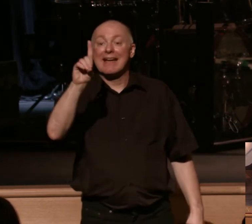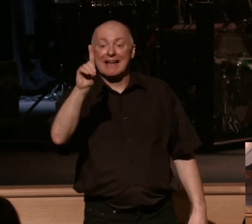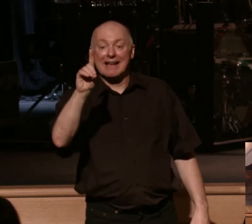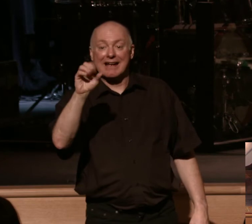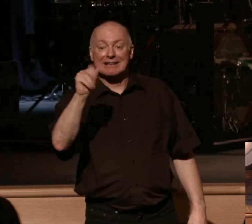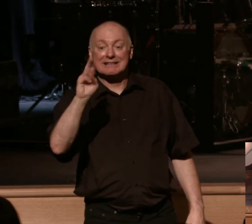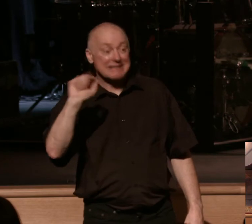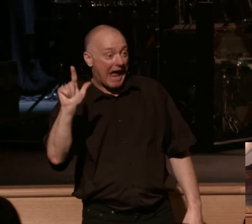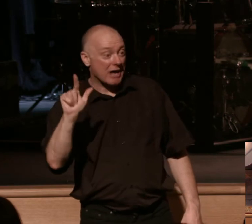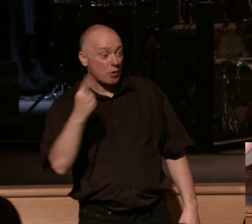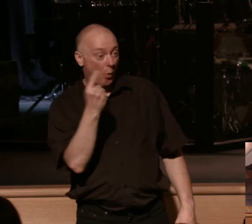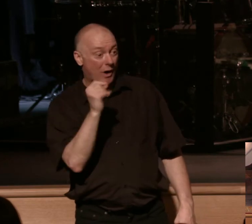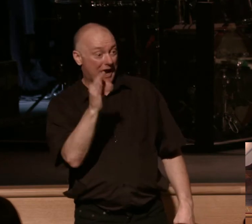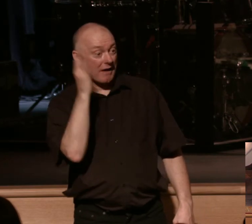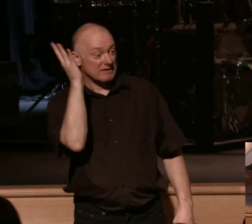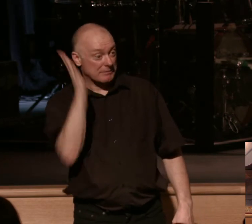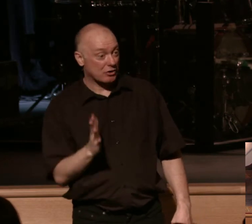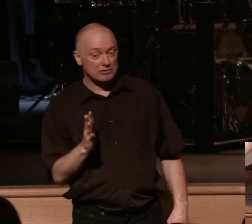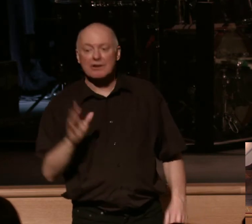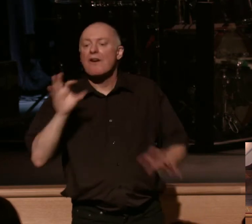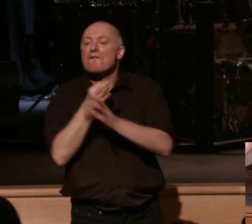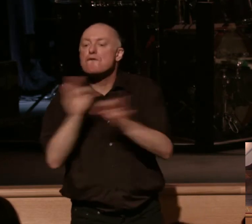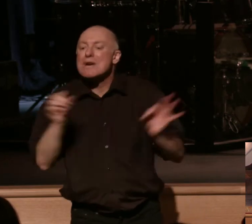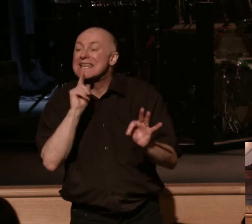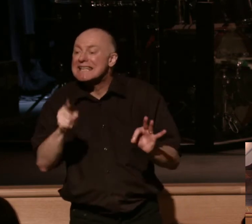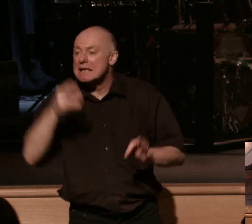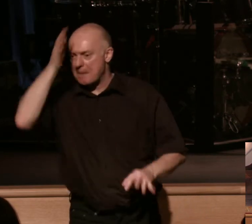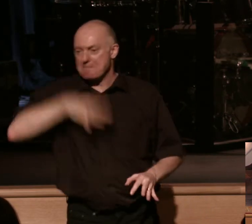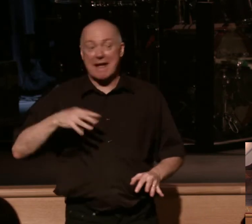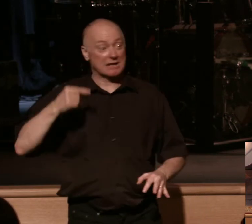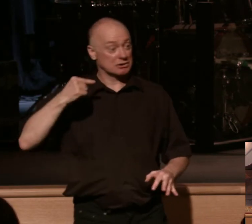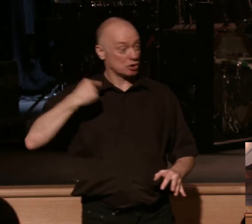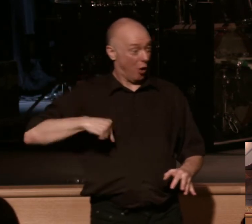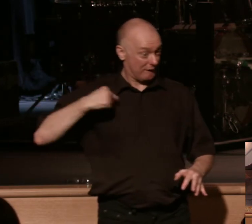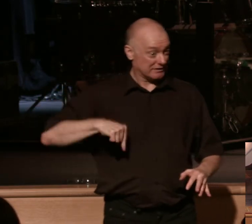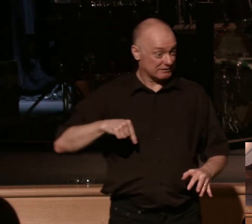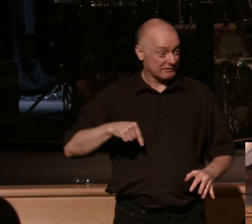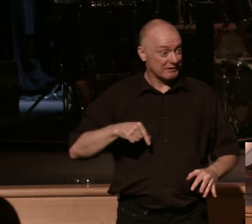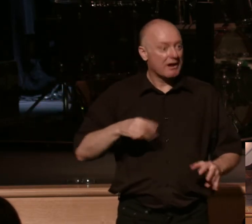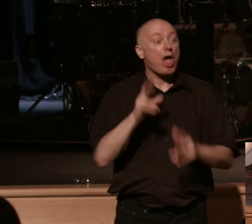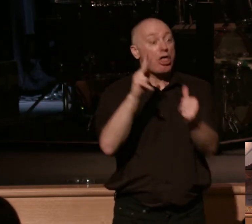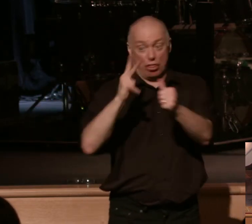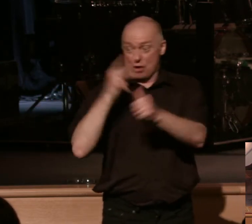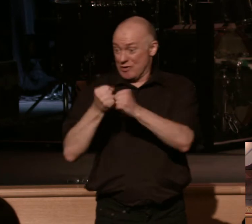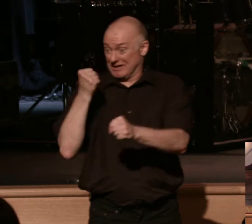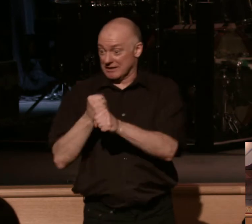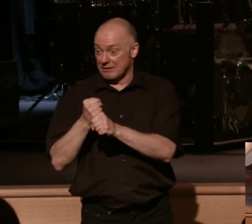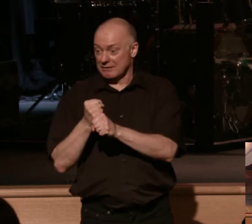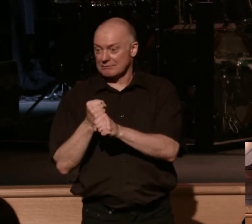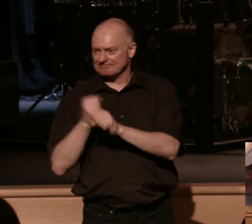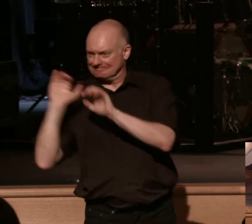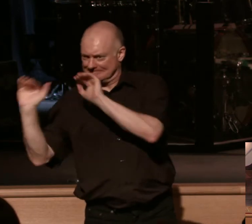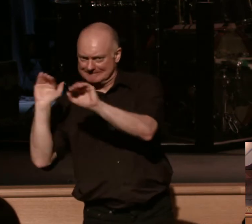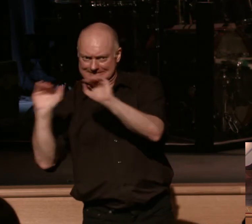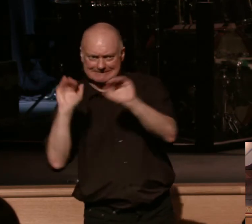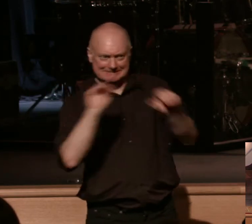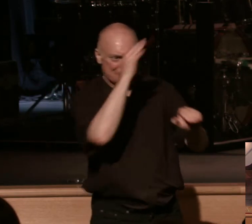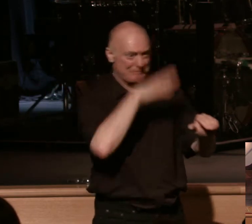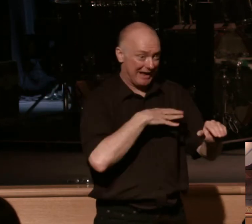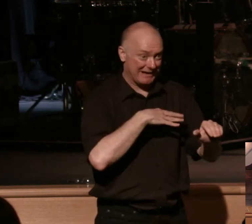this. Daniel's one of our speakers for Free Indeed. This is our men's conference, third year. We've done this here. I bring this to your attention right now, February 5th and 6th,